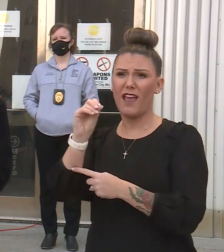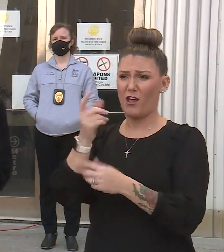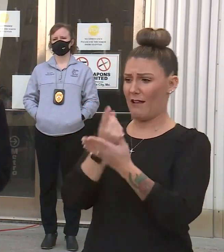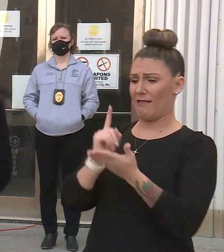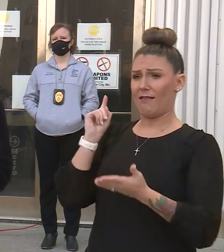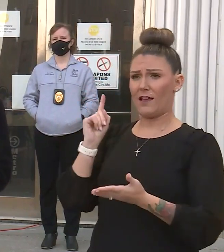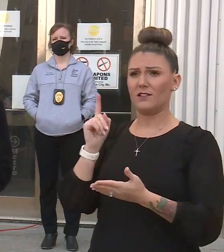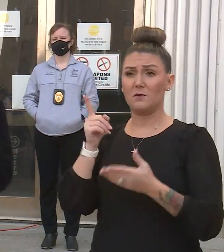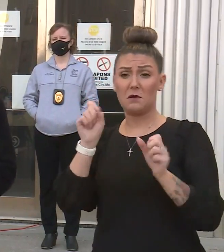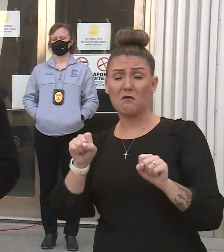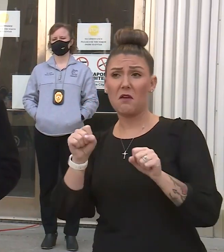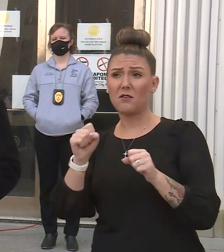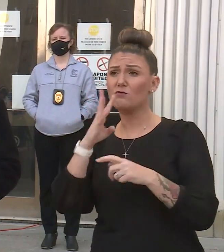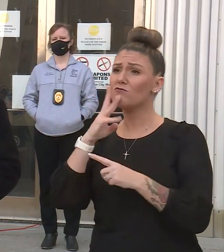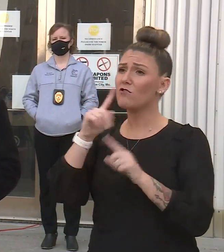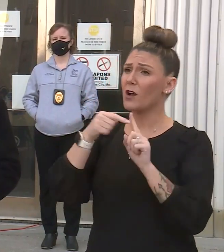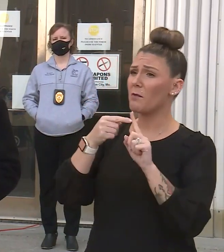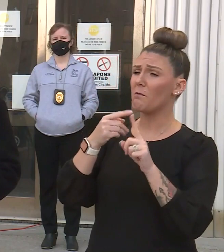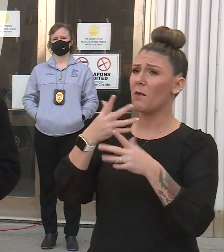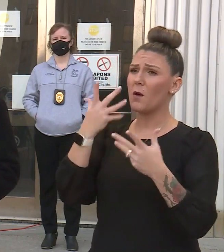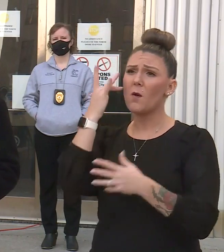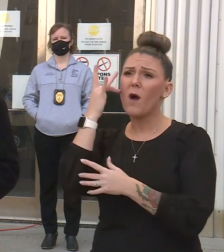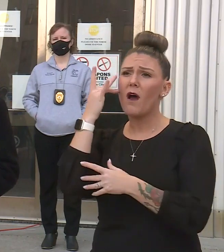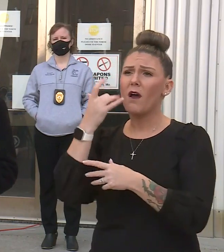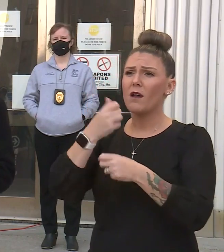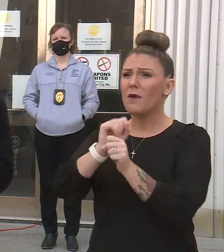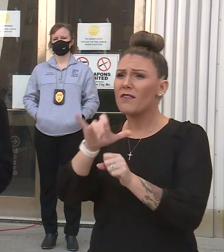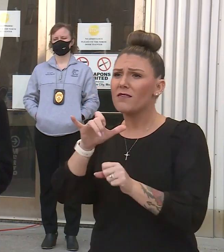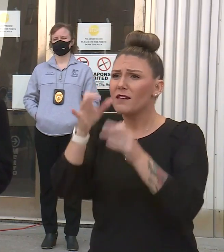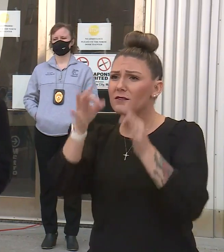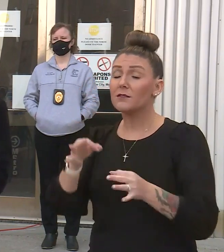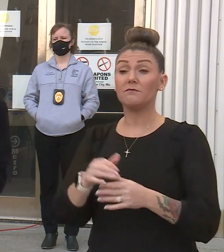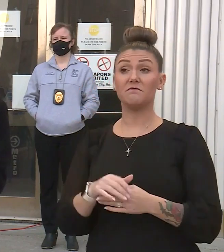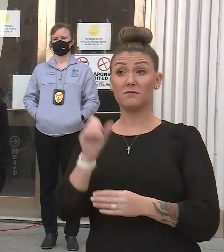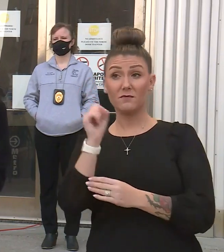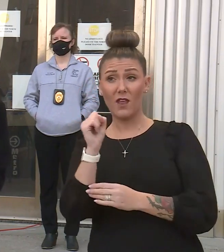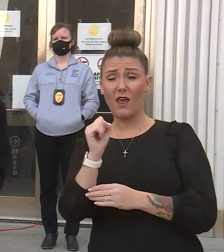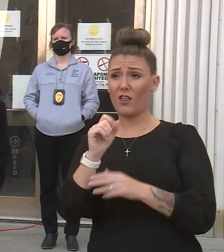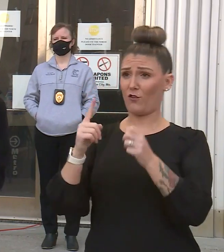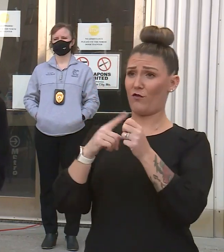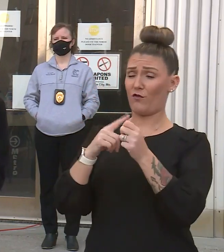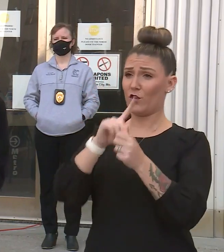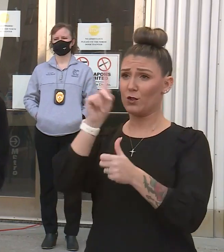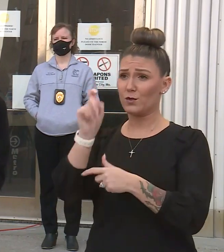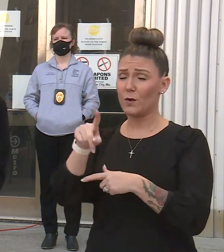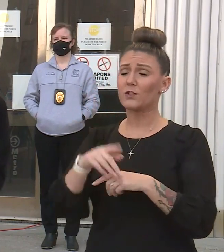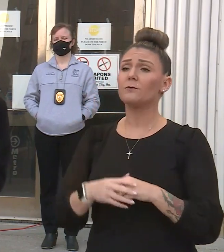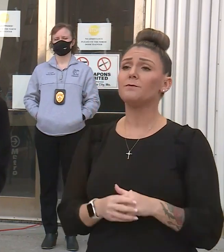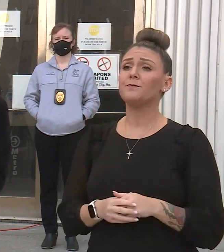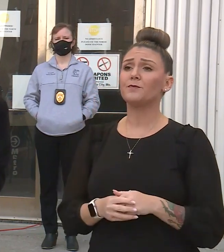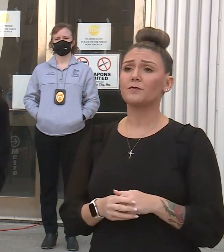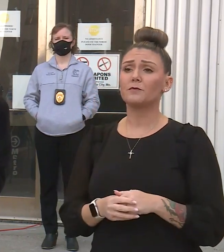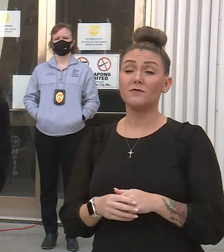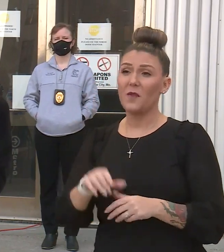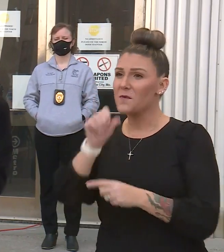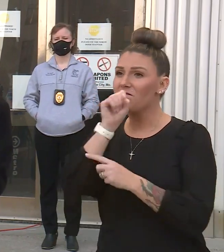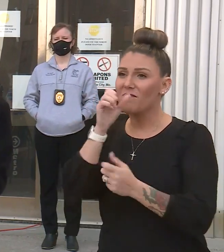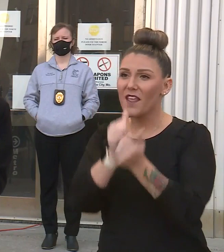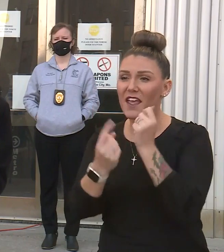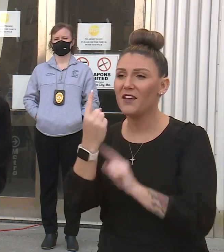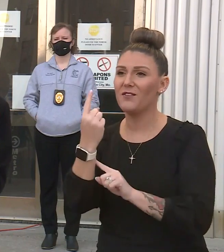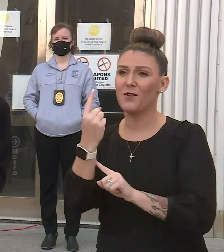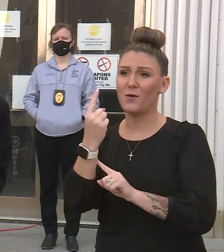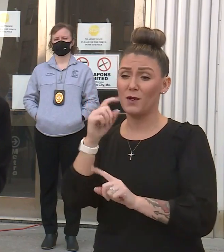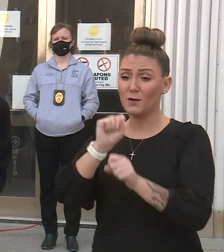Can you talk about why you made that decision? Yeah, so on that first question, I would love for everybody to